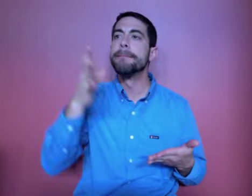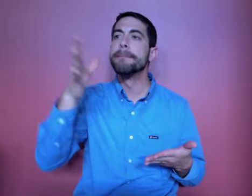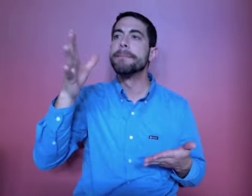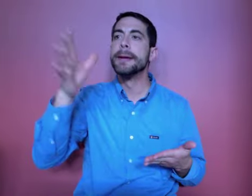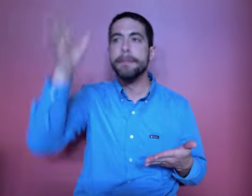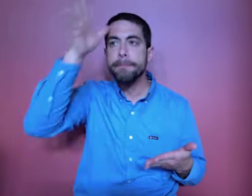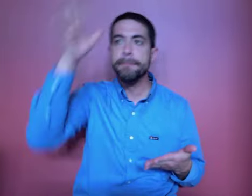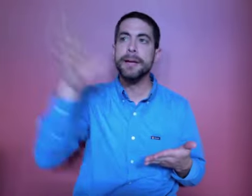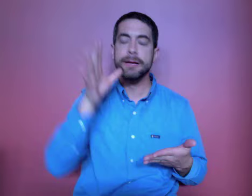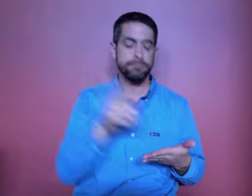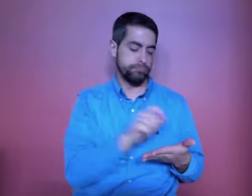using the site.